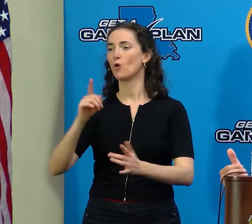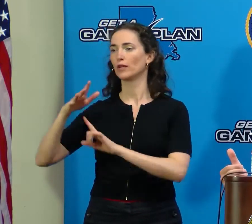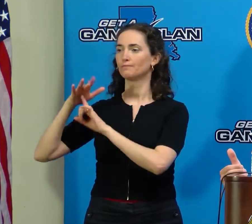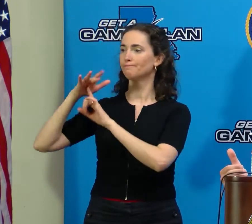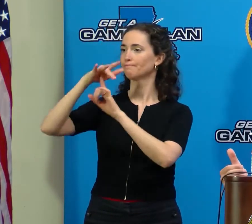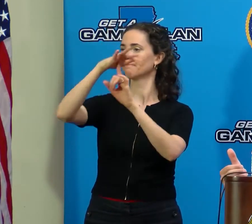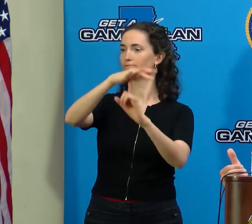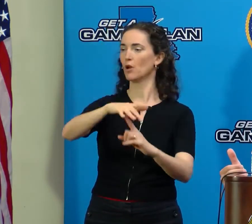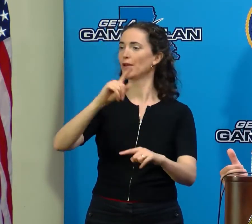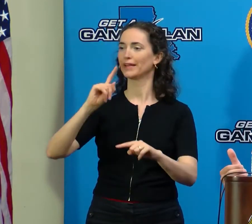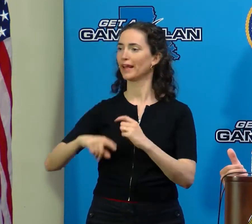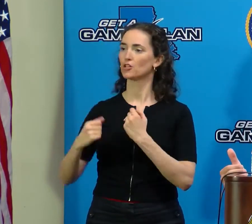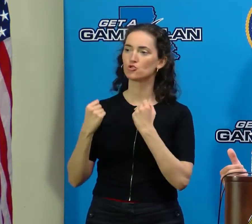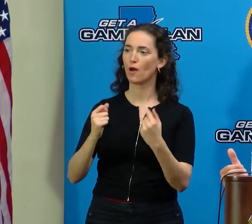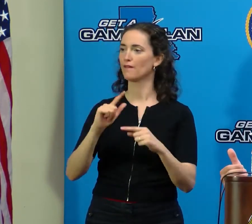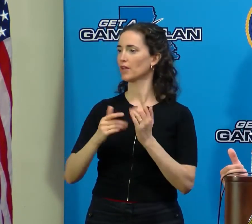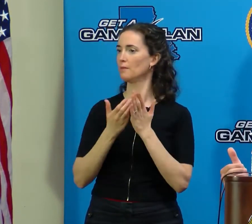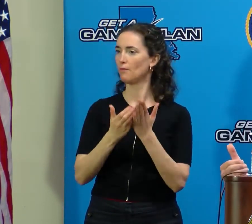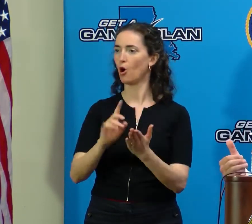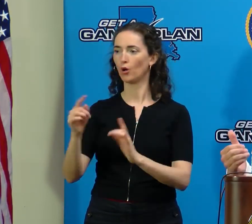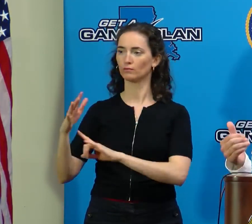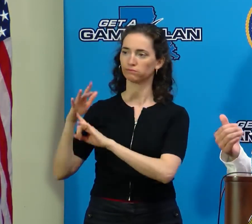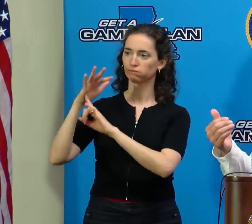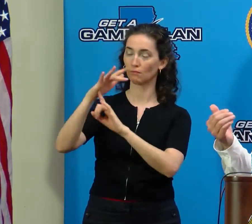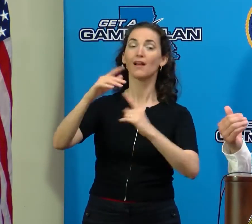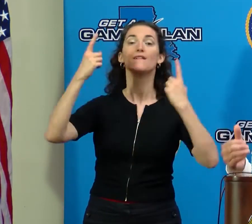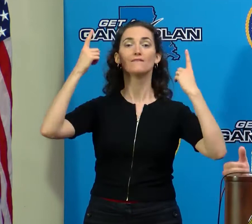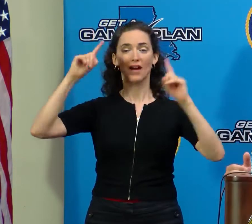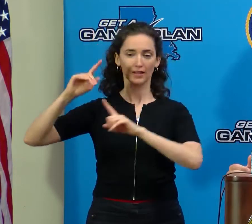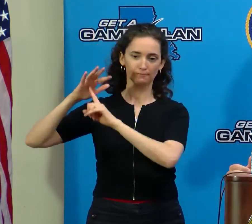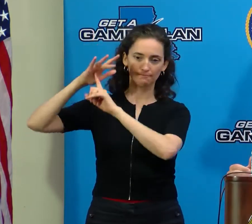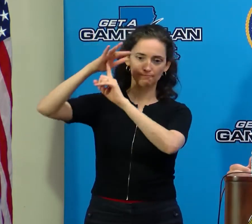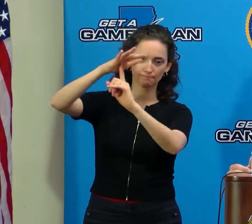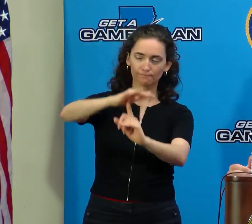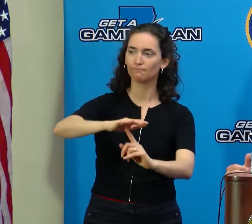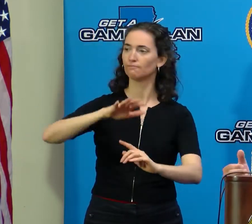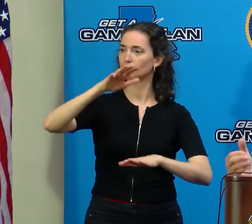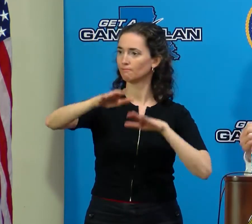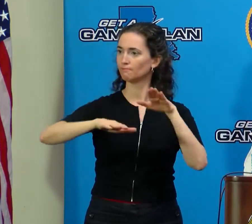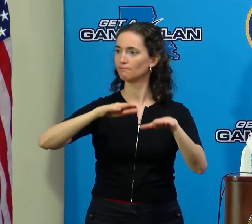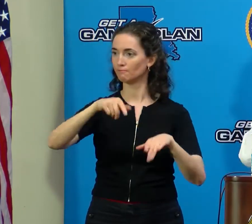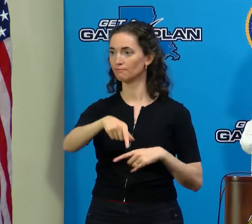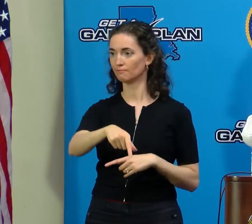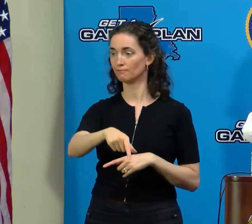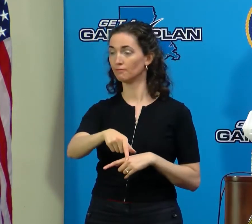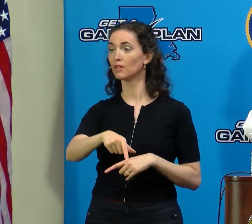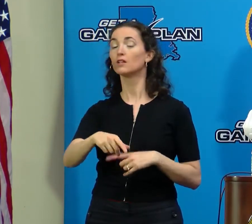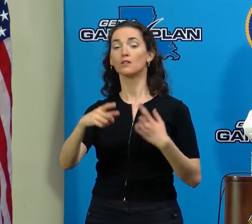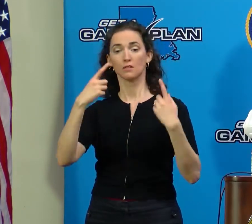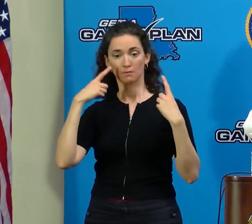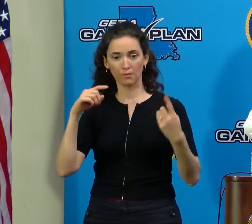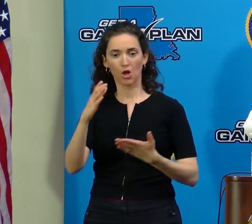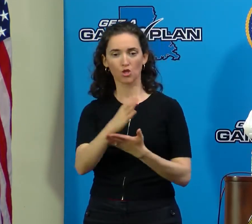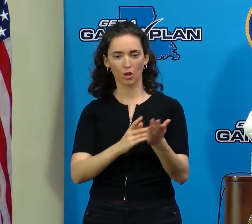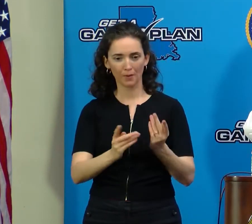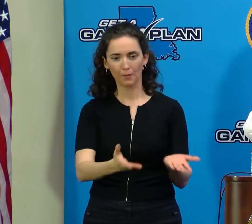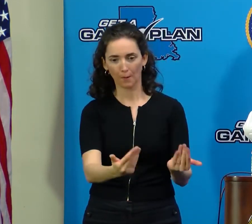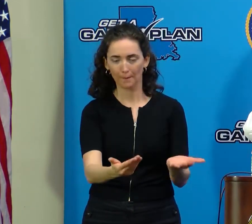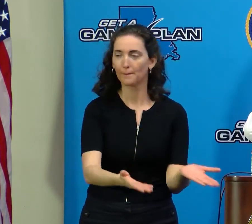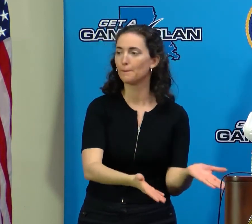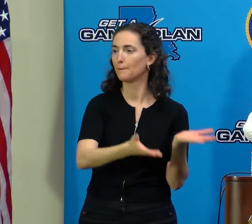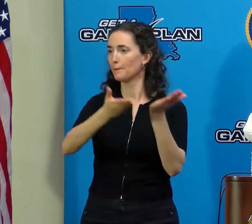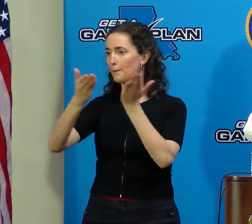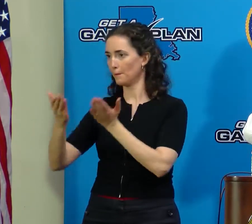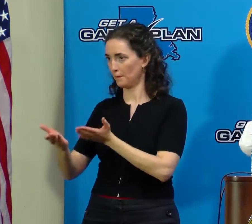And so we were able to finally get some air assets up. And I know that we've been able to get some people on the ground to